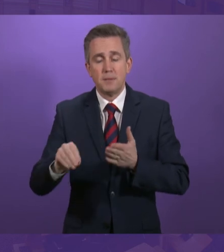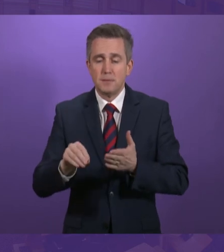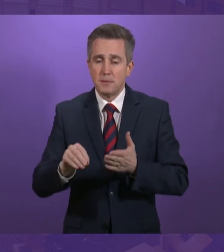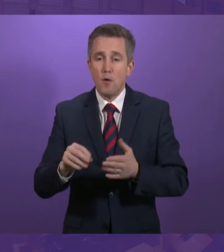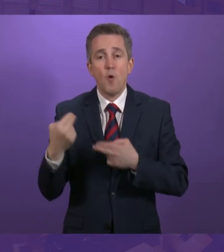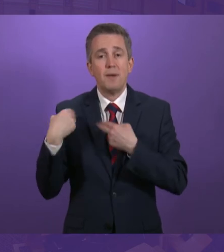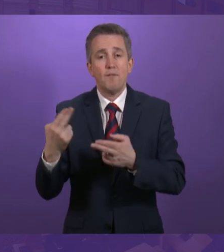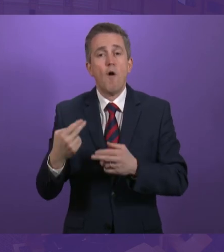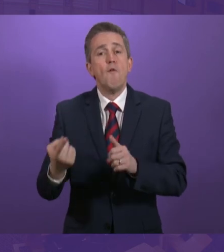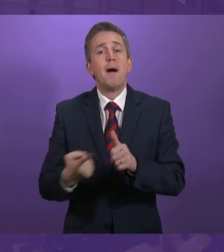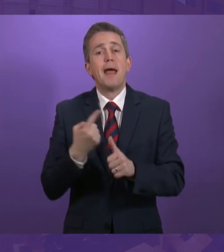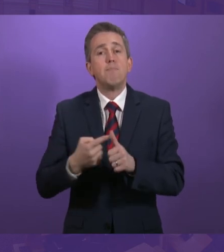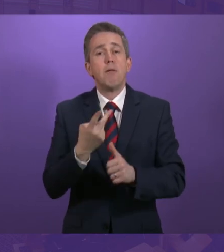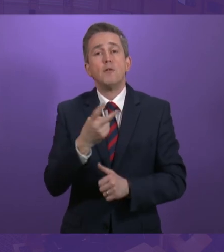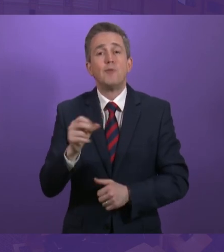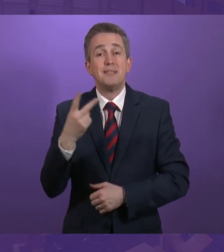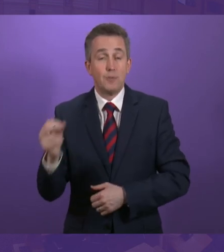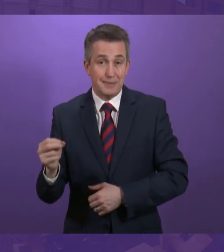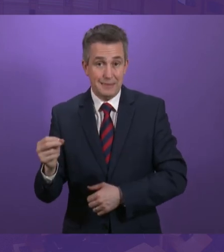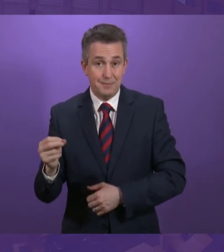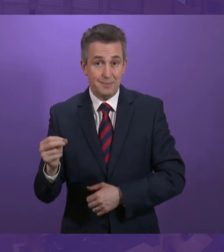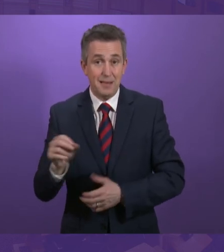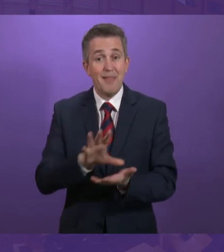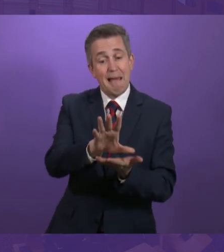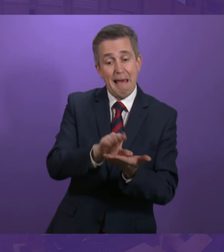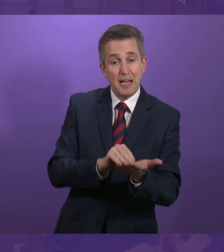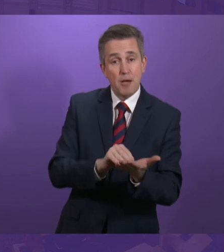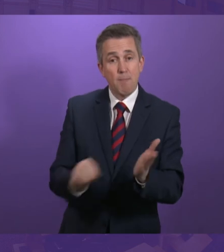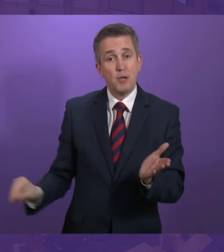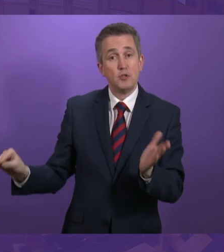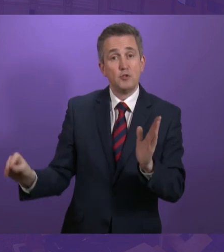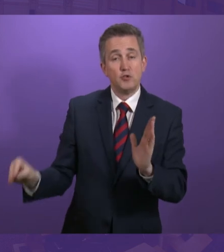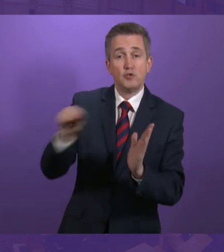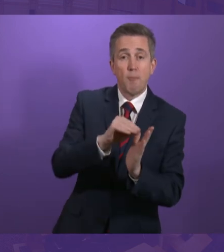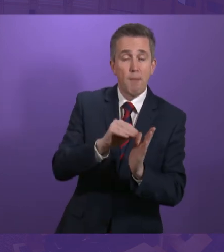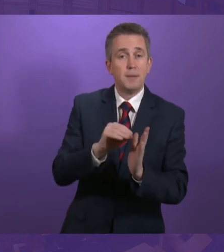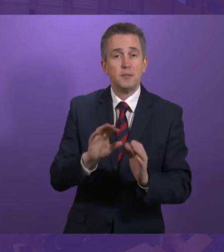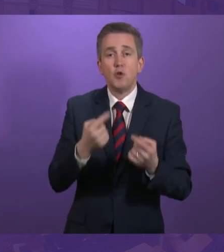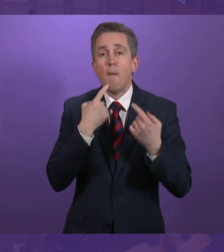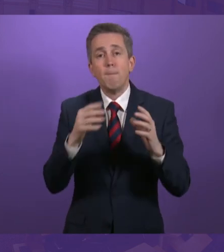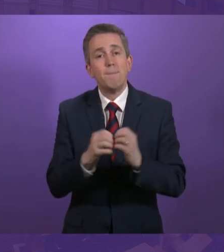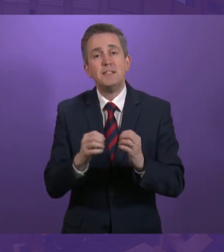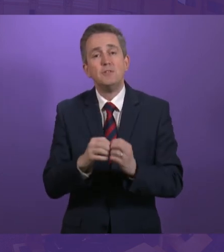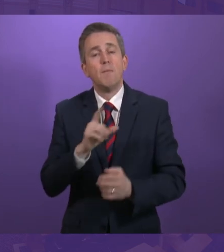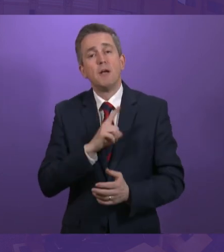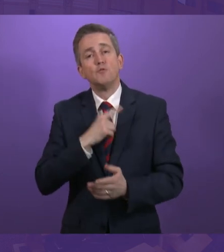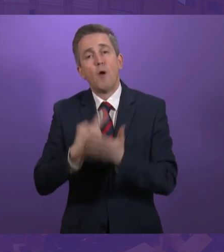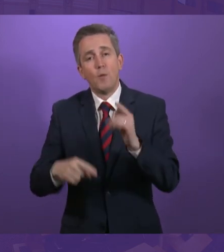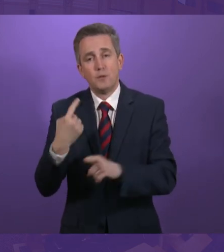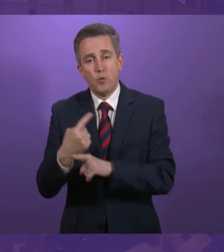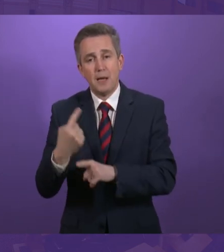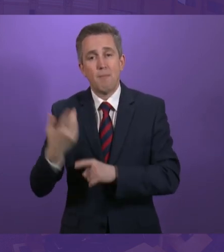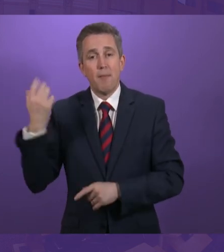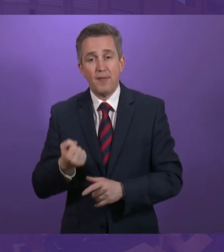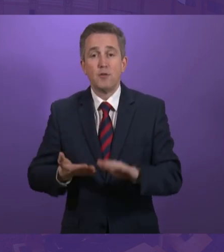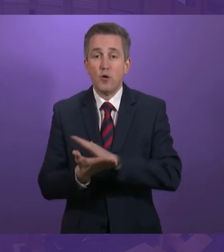of next year. And the reason why the income supplement is not mentioned within the statement, is the statement today only refers to the benefits that are devolved